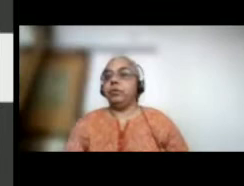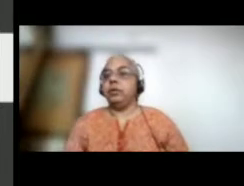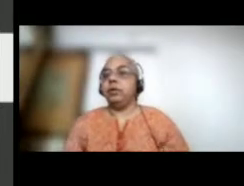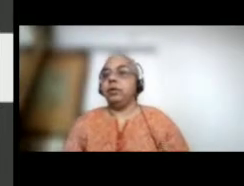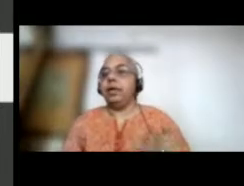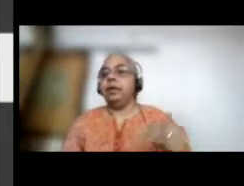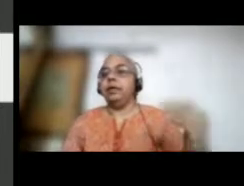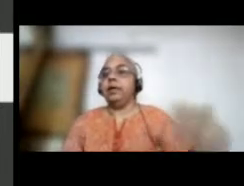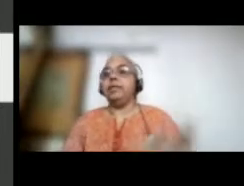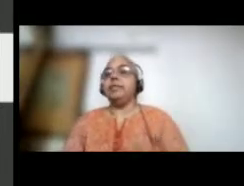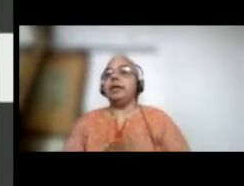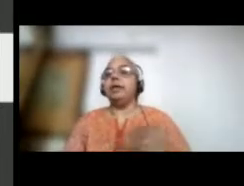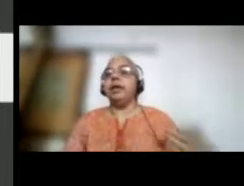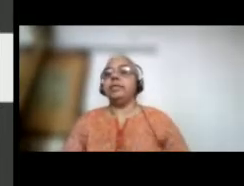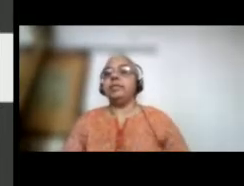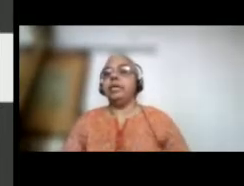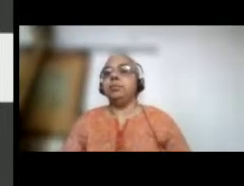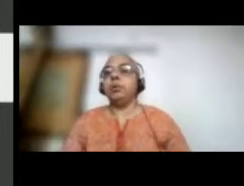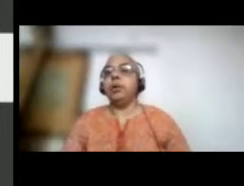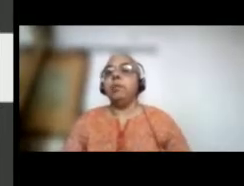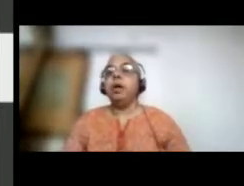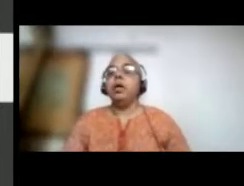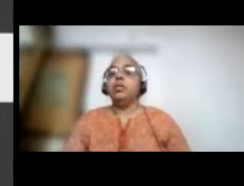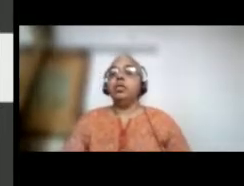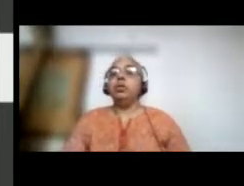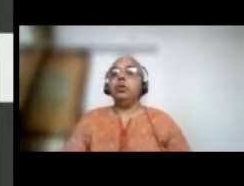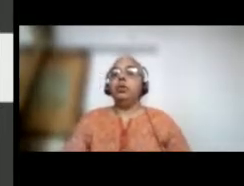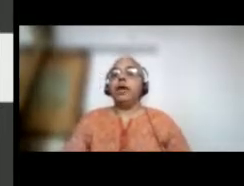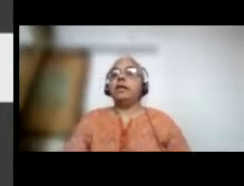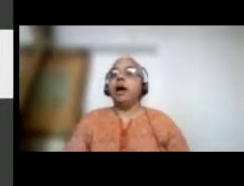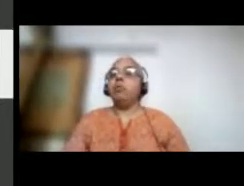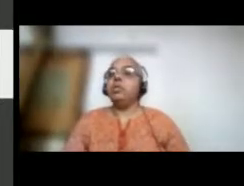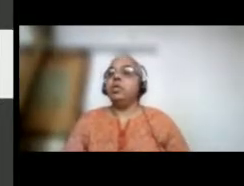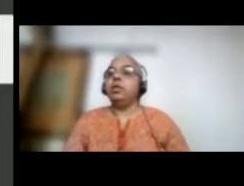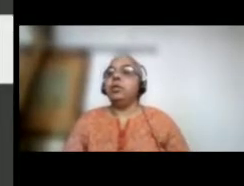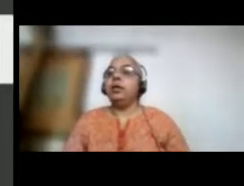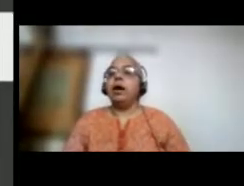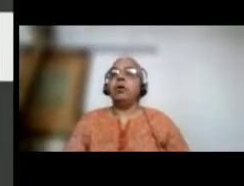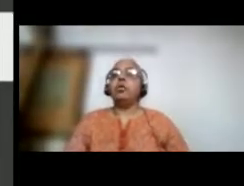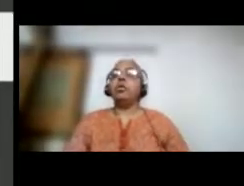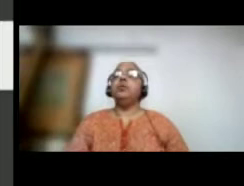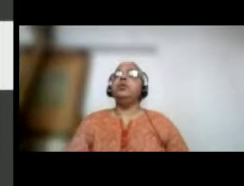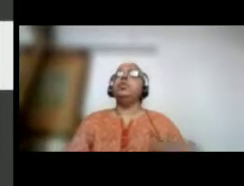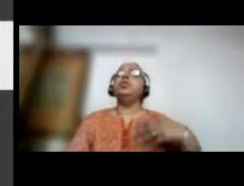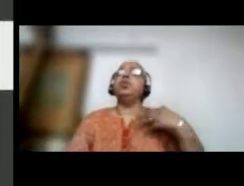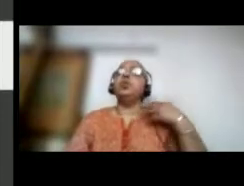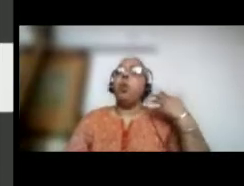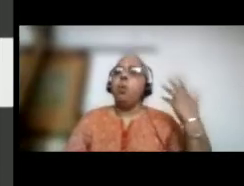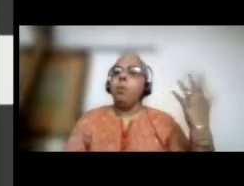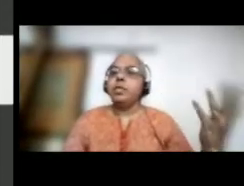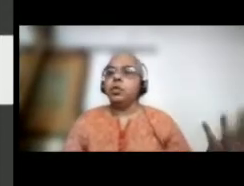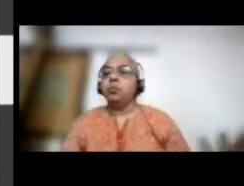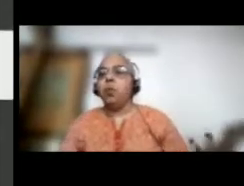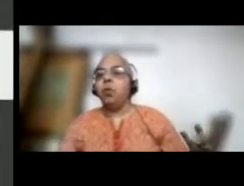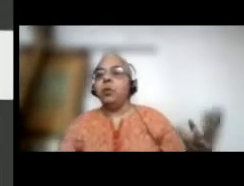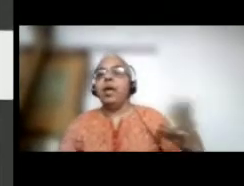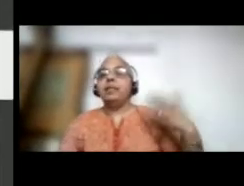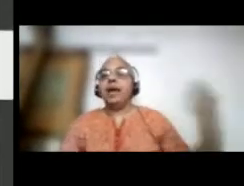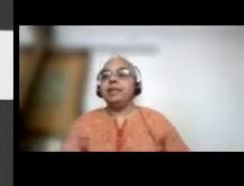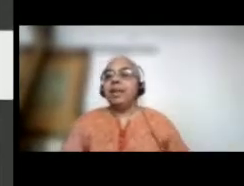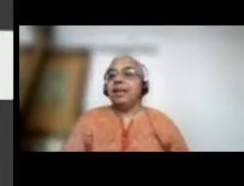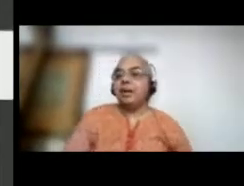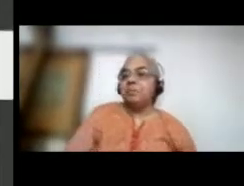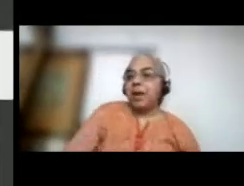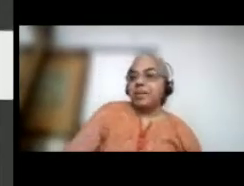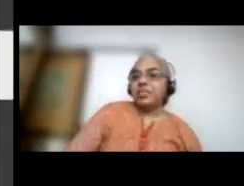of the entire exchange program to know that our children are contributing so much more